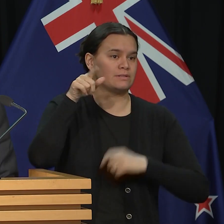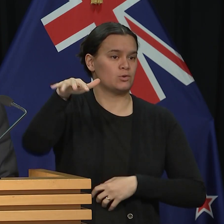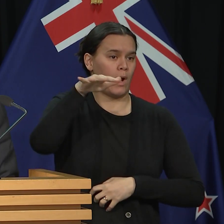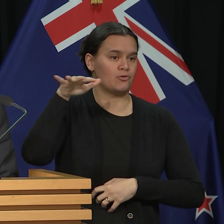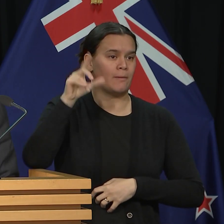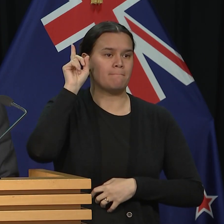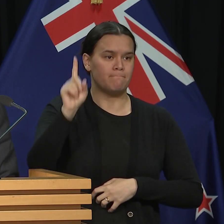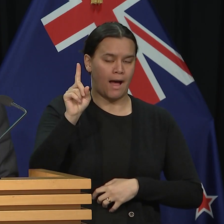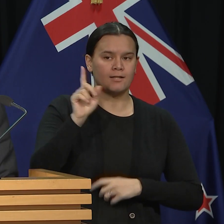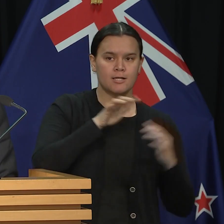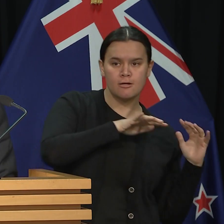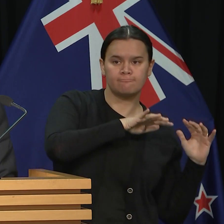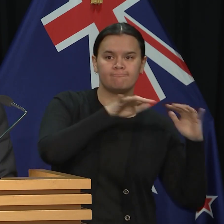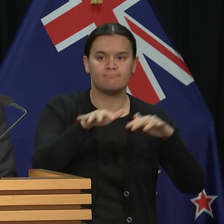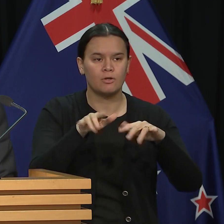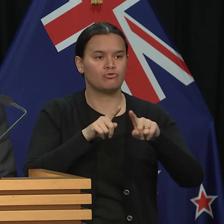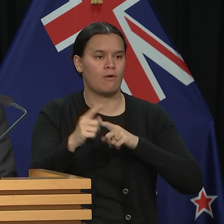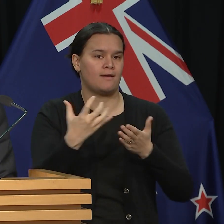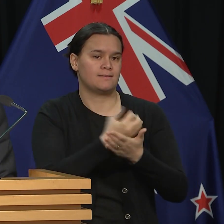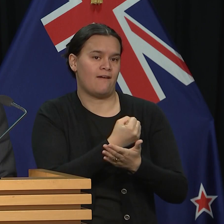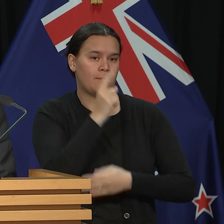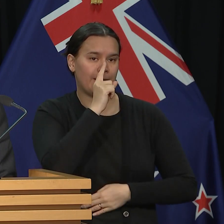in order to save the lives of others.